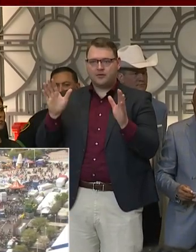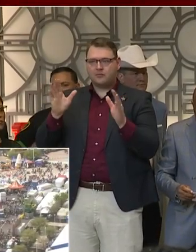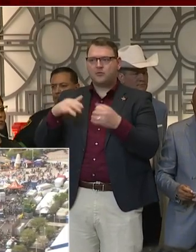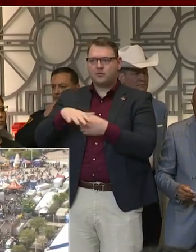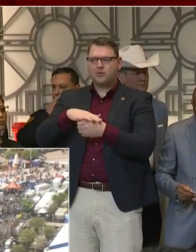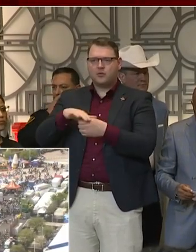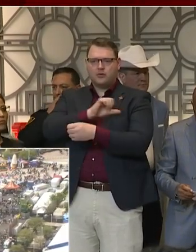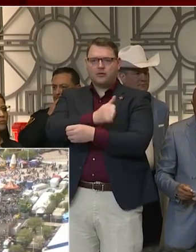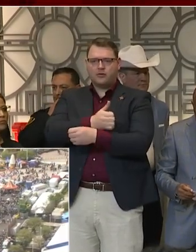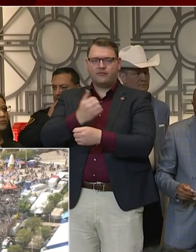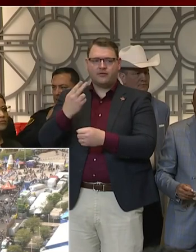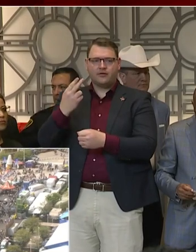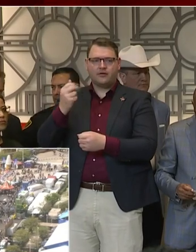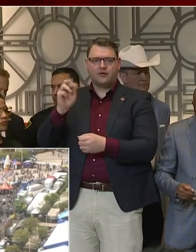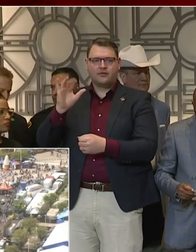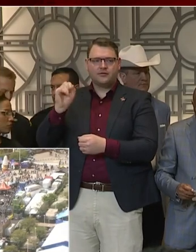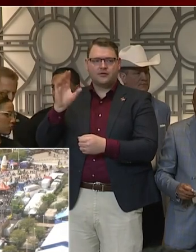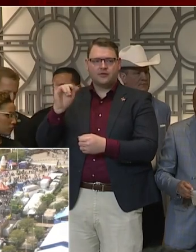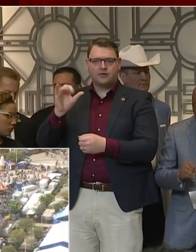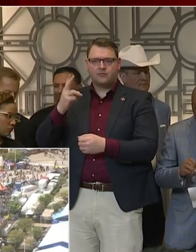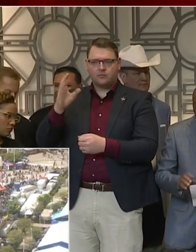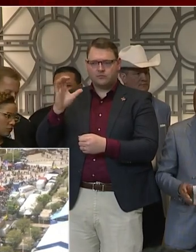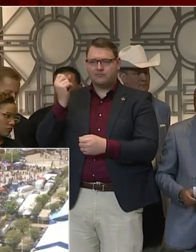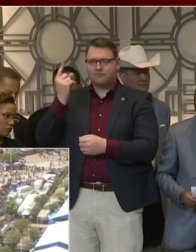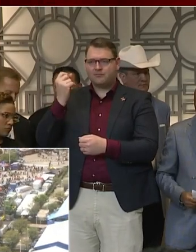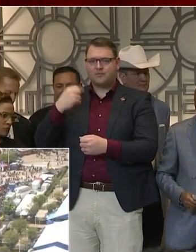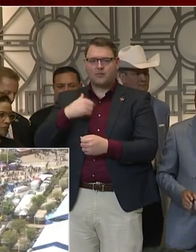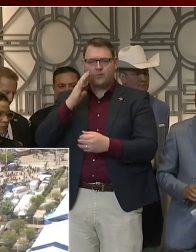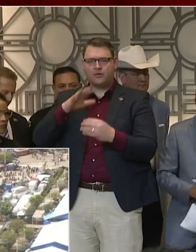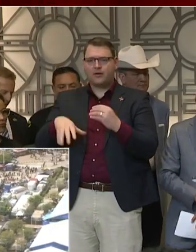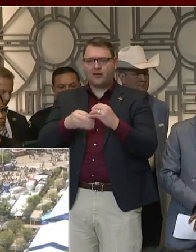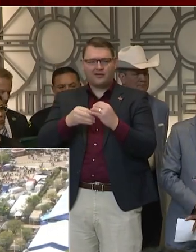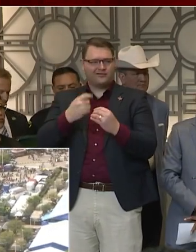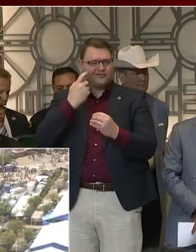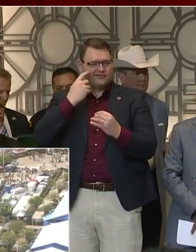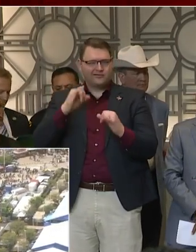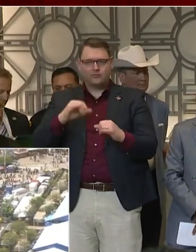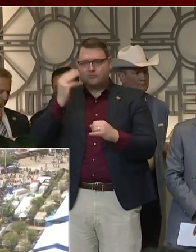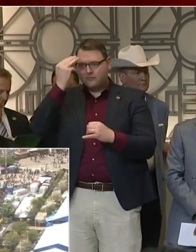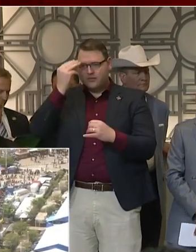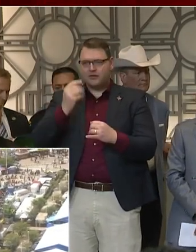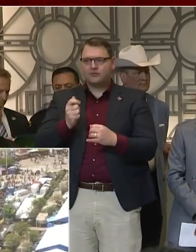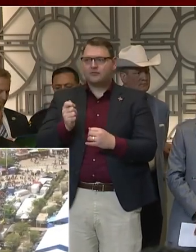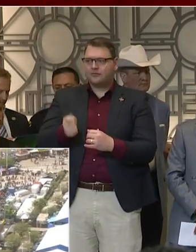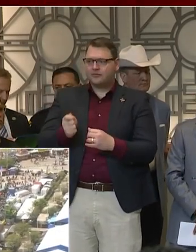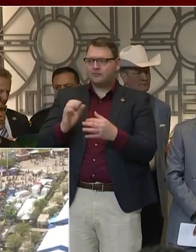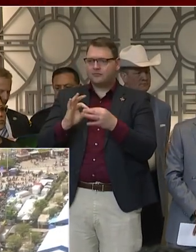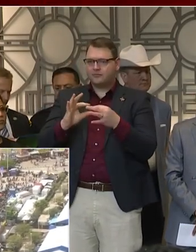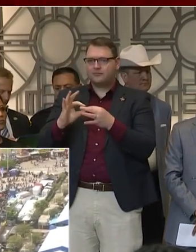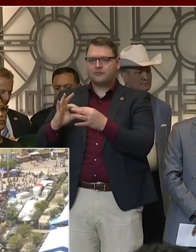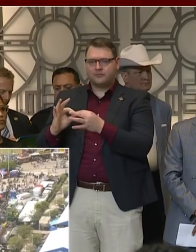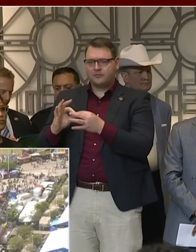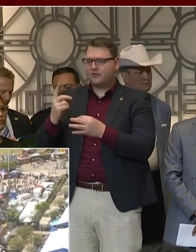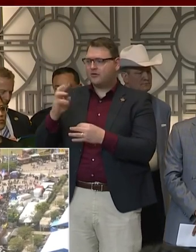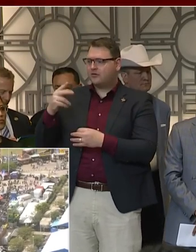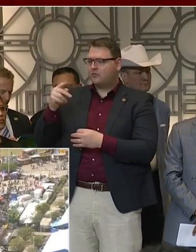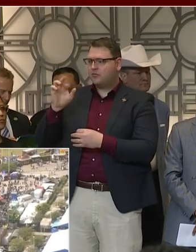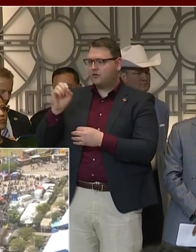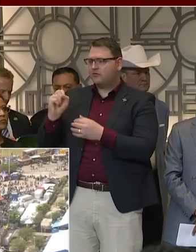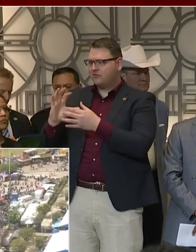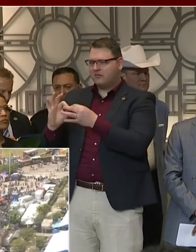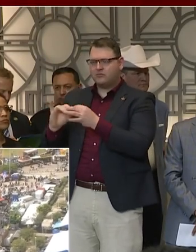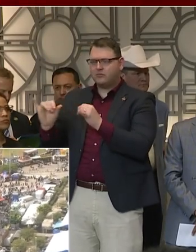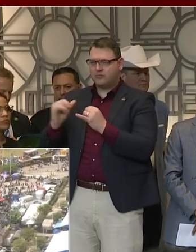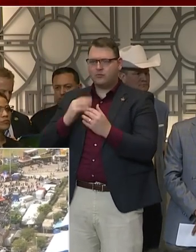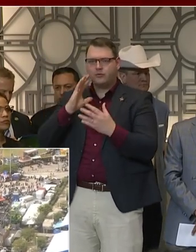add to what the mayor and the judge have have said, as well as Dr. Purse. It is important to remember